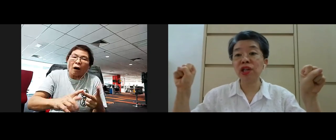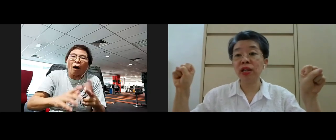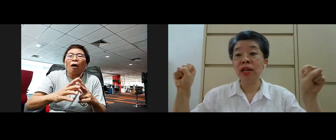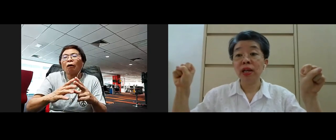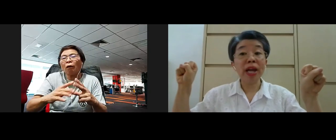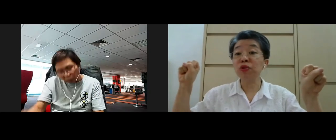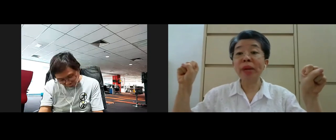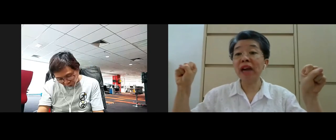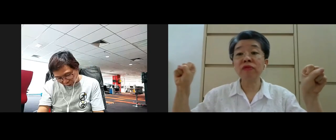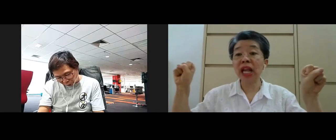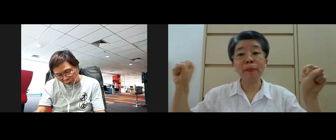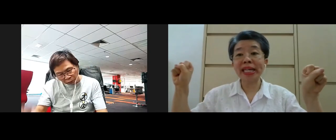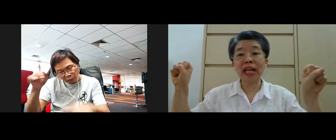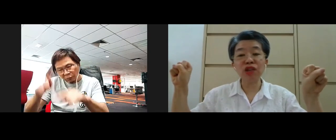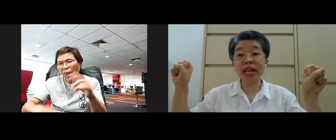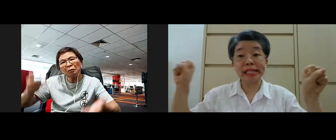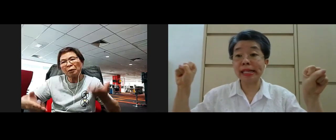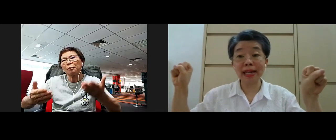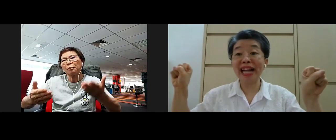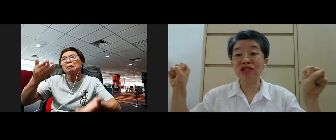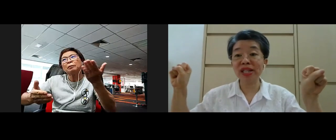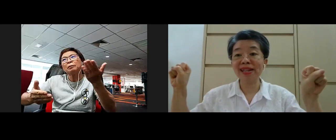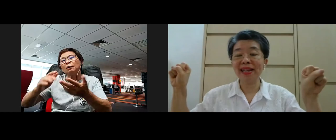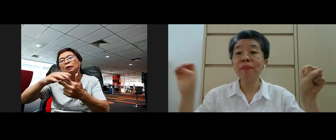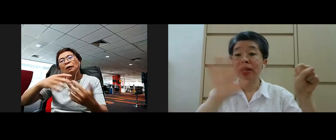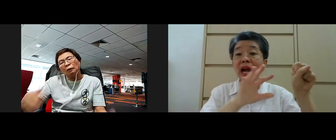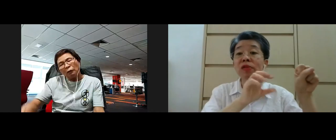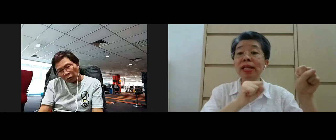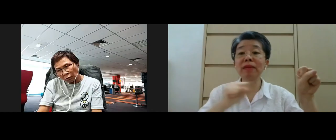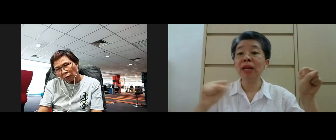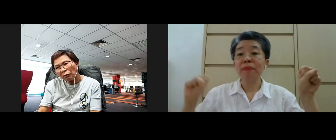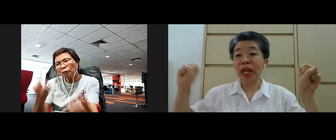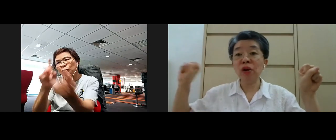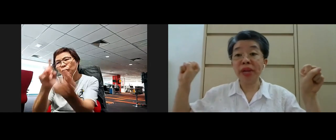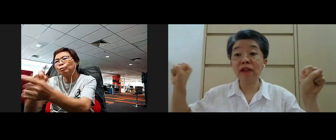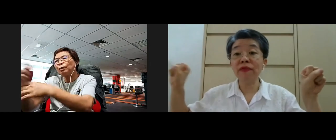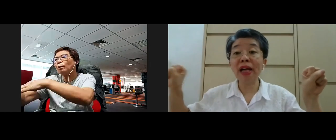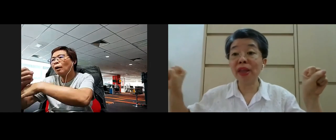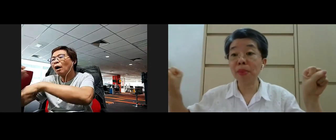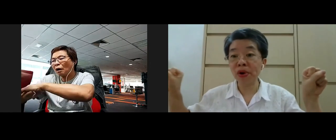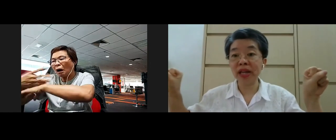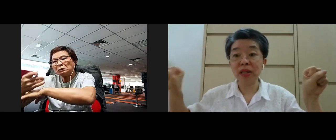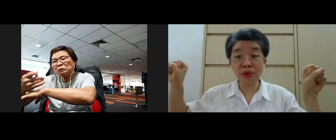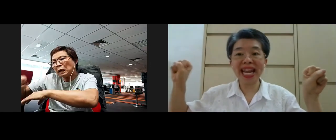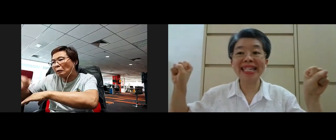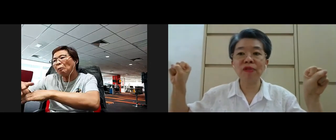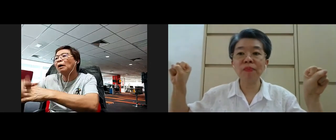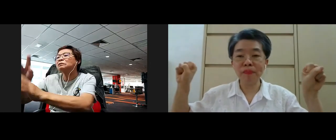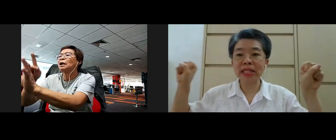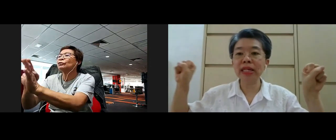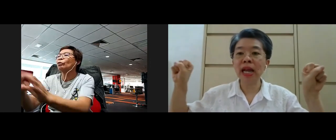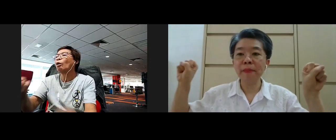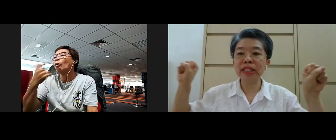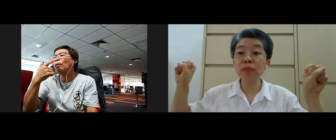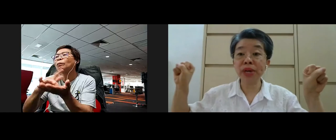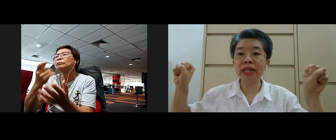condition where you may have to take medication and see psychiatrist yeah counselling may not be helpful at that point the breaking down